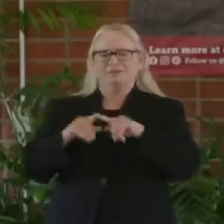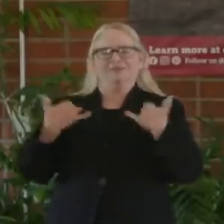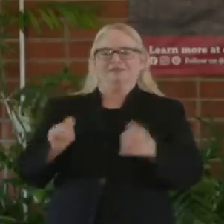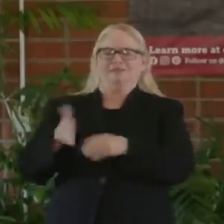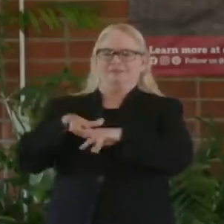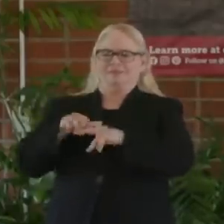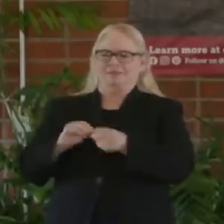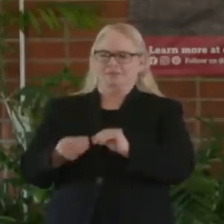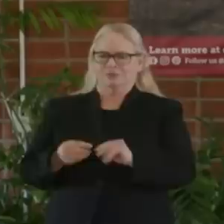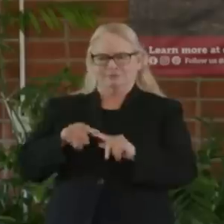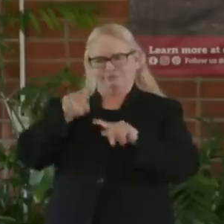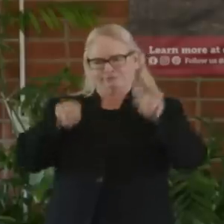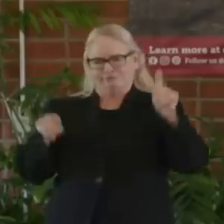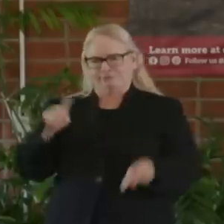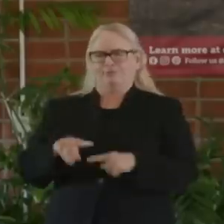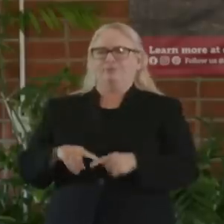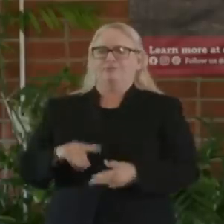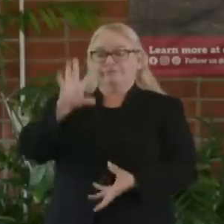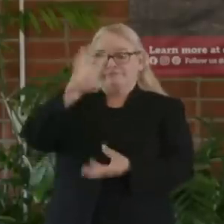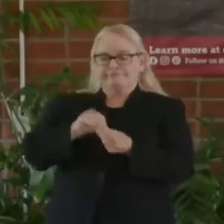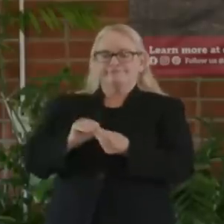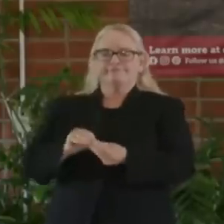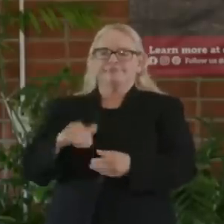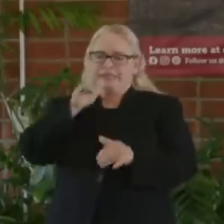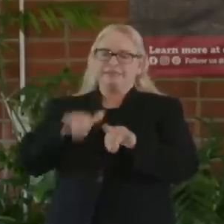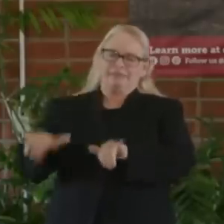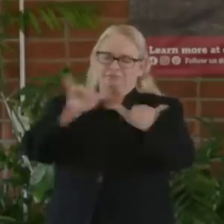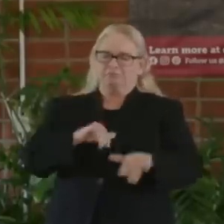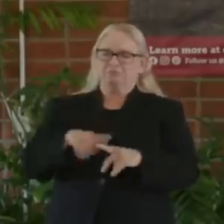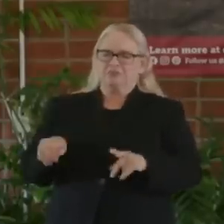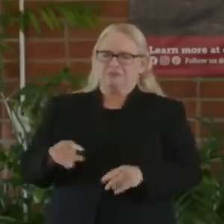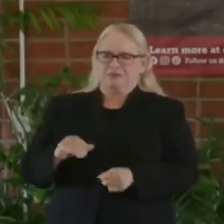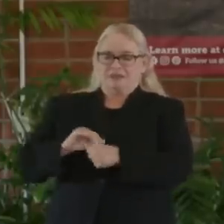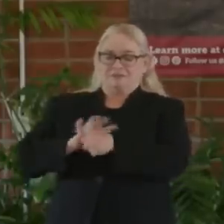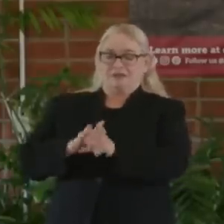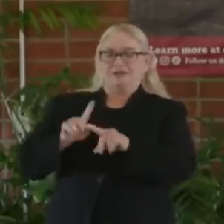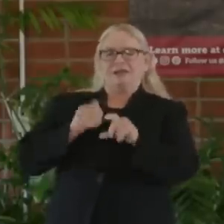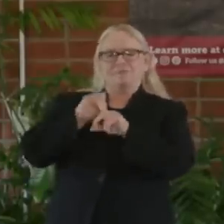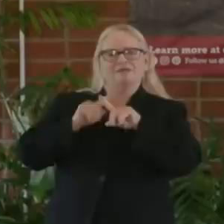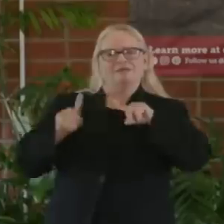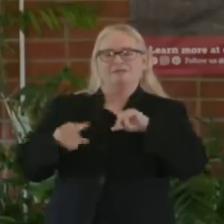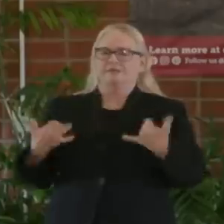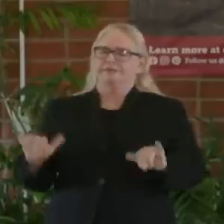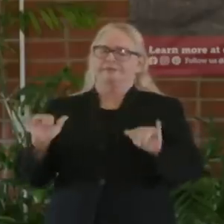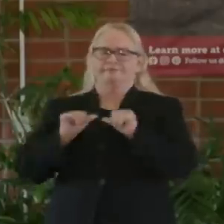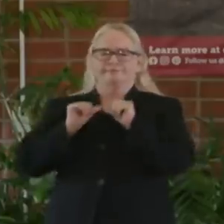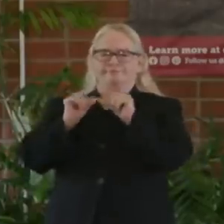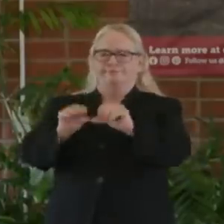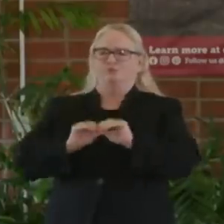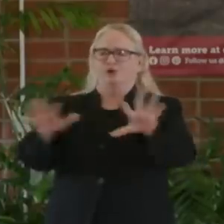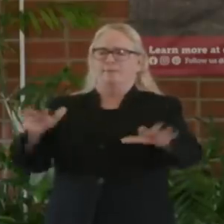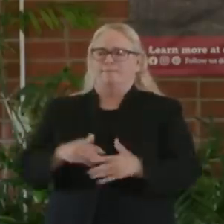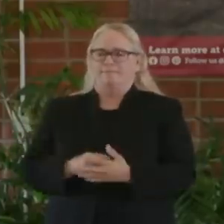disproportionately impacted by the transmission of this virus. We're here talking today about the Central